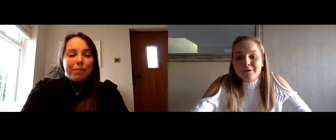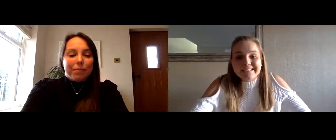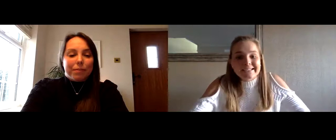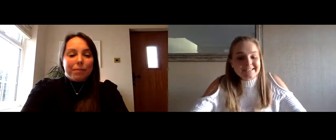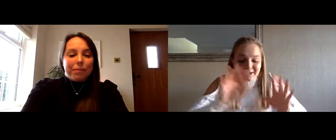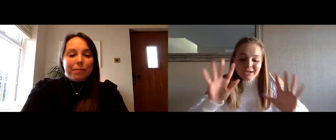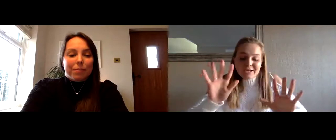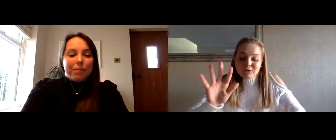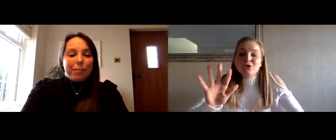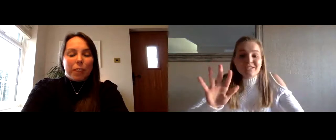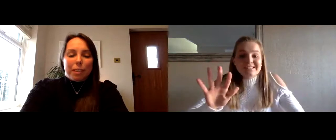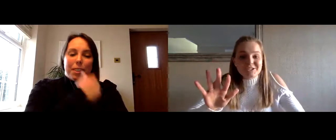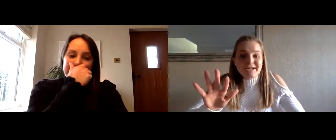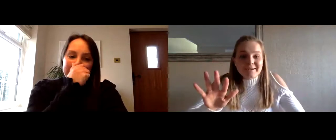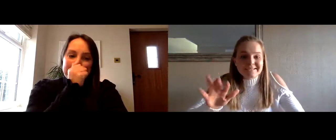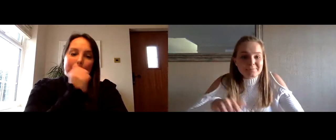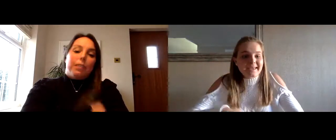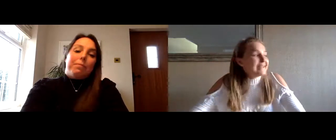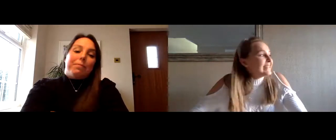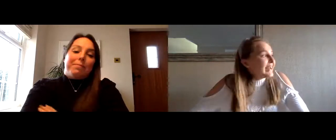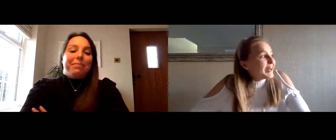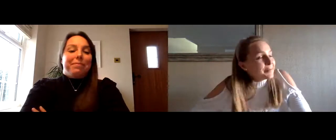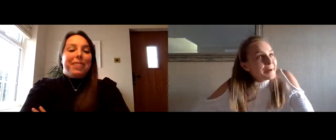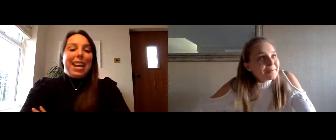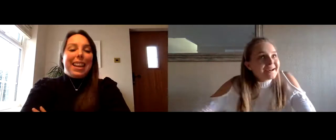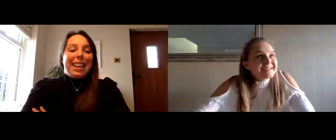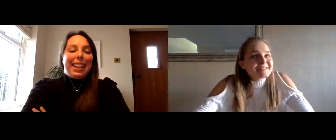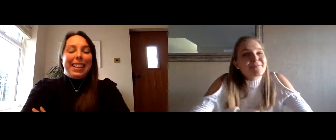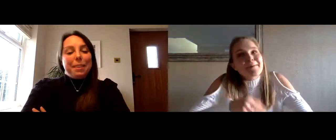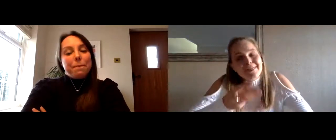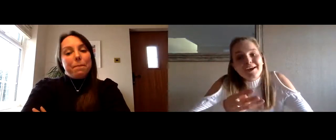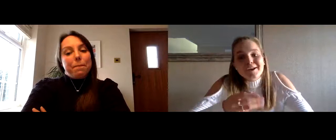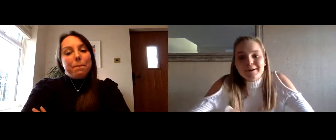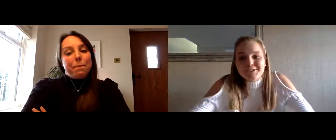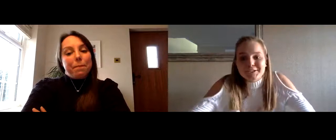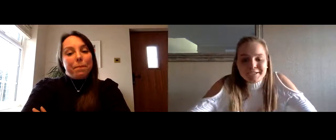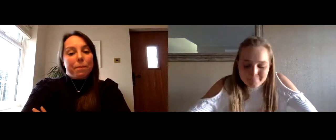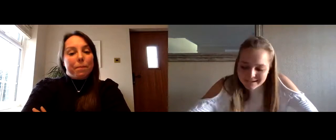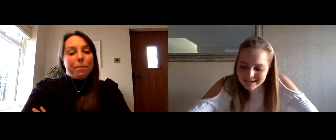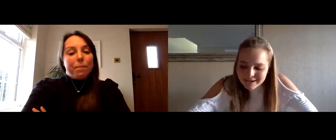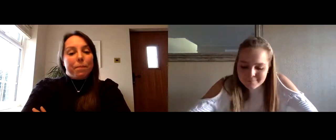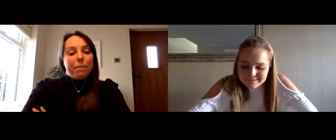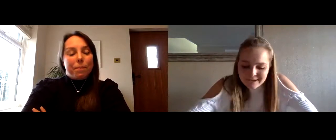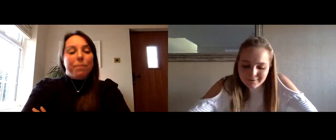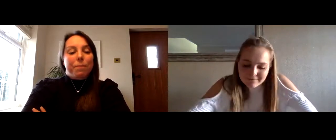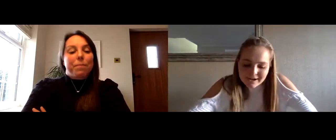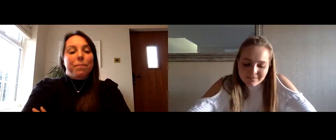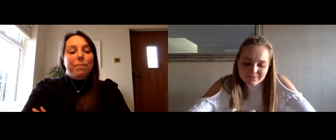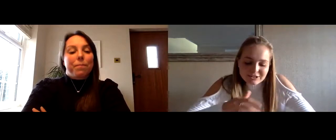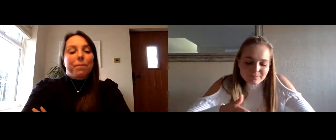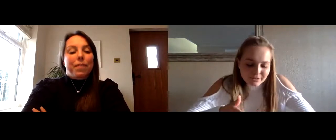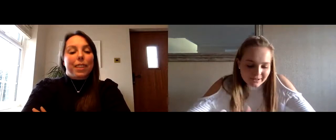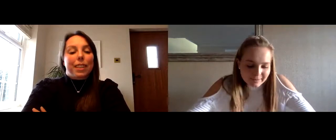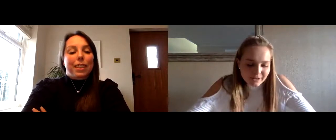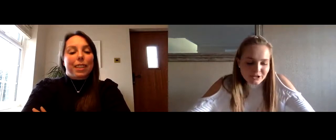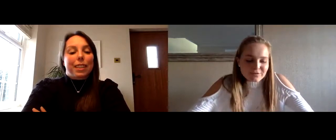opinion single-handedly so good decision i must admit um so for my third question um so i've kind